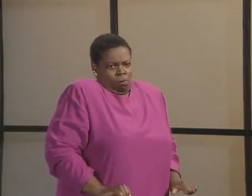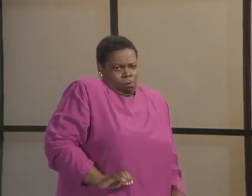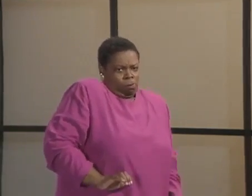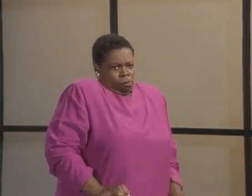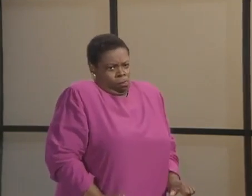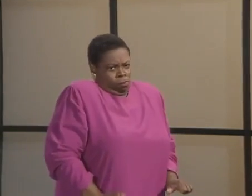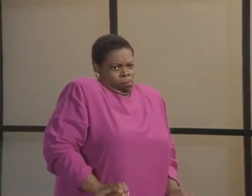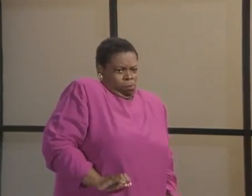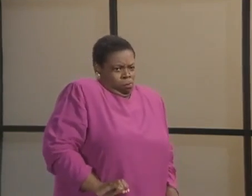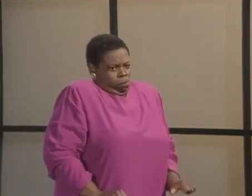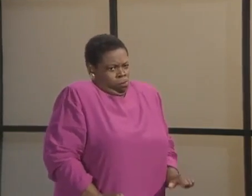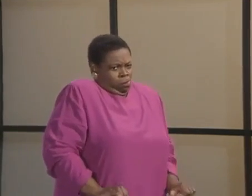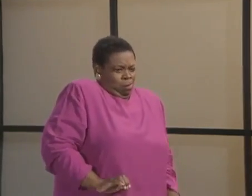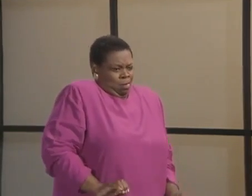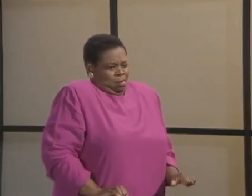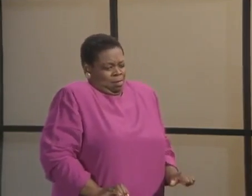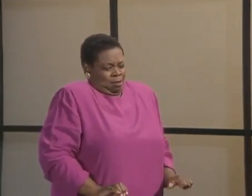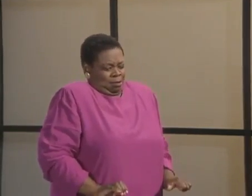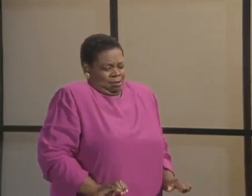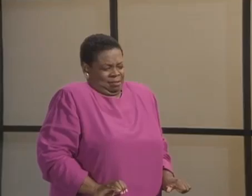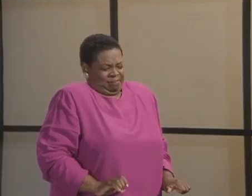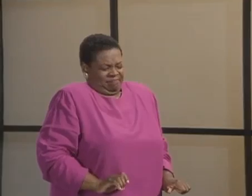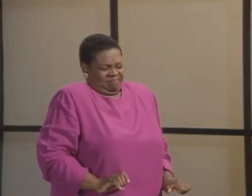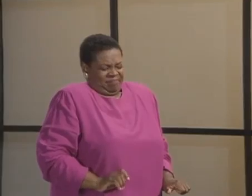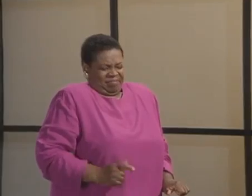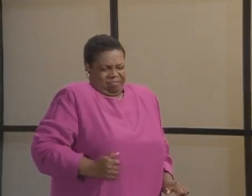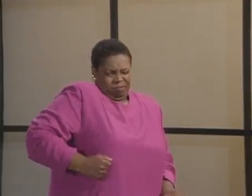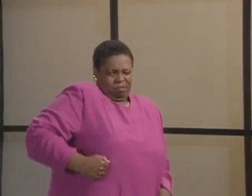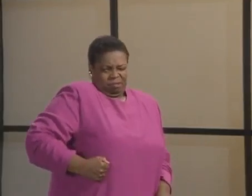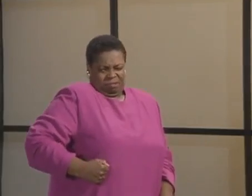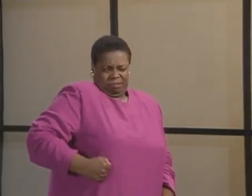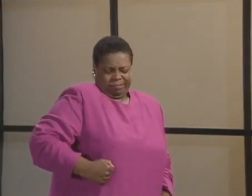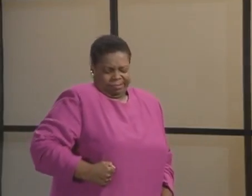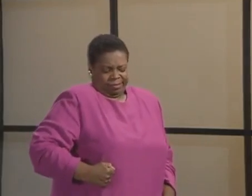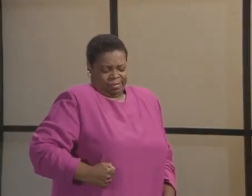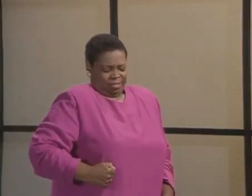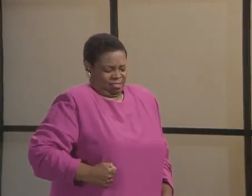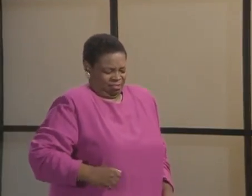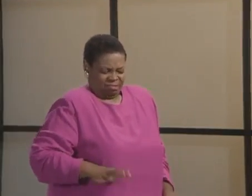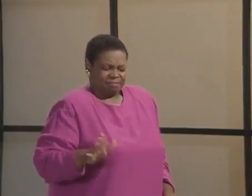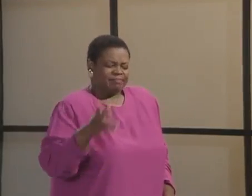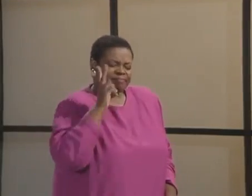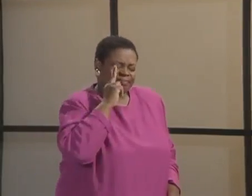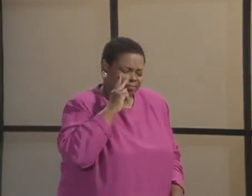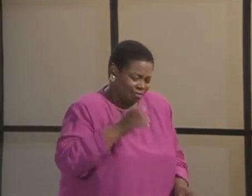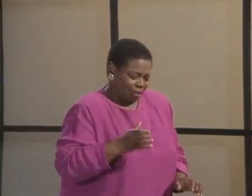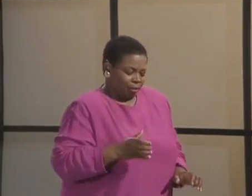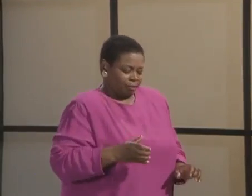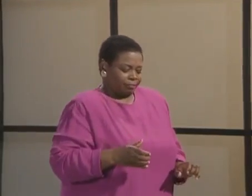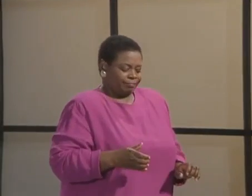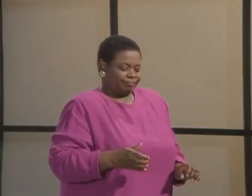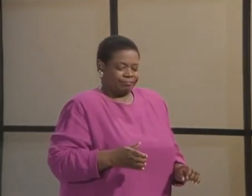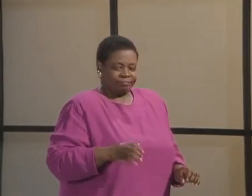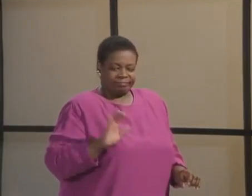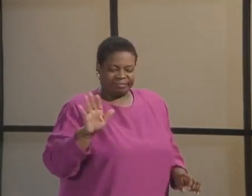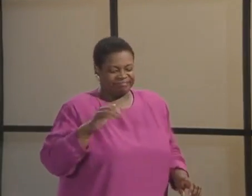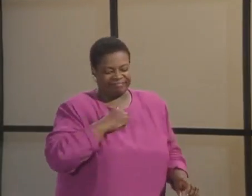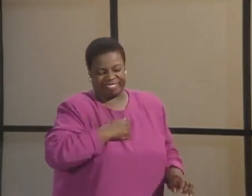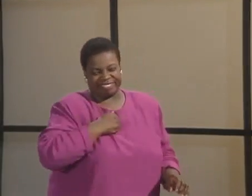prince, but she was walking kind of funny. She was walking, and she was limping, actually. The prince said, Let me see.